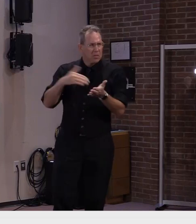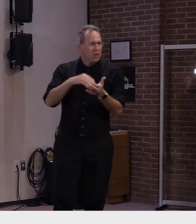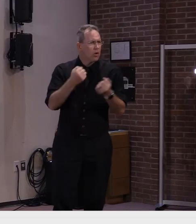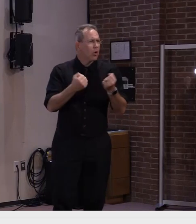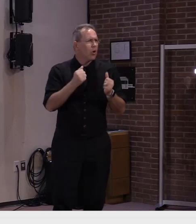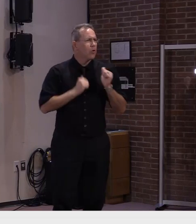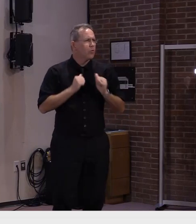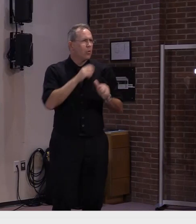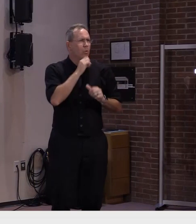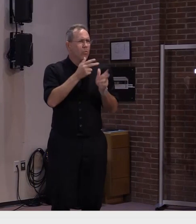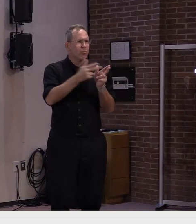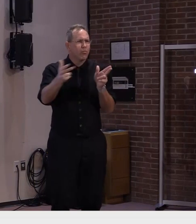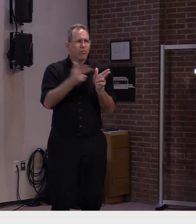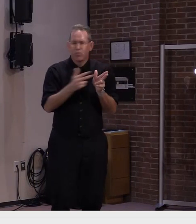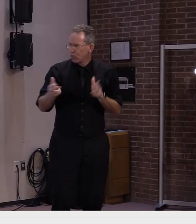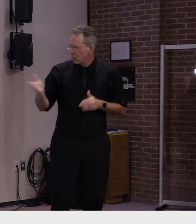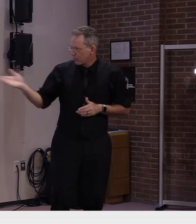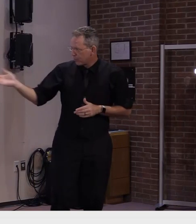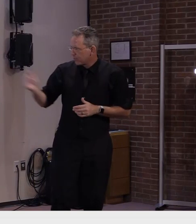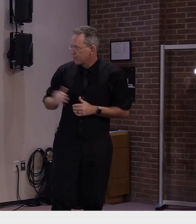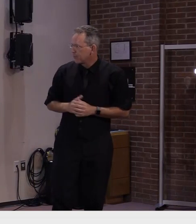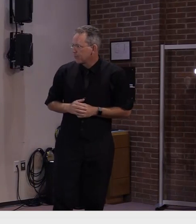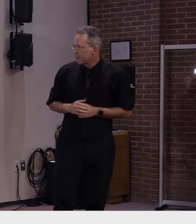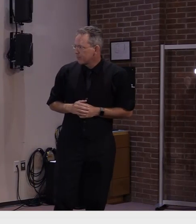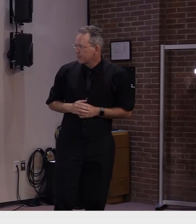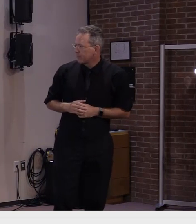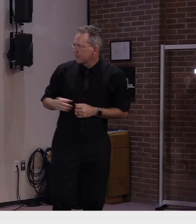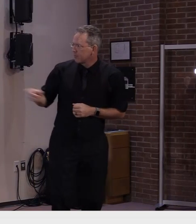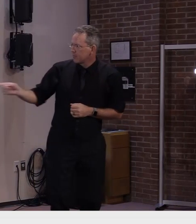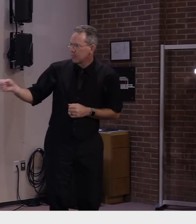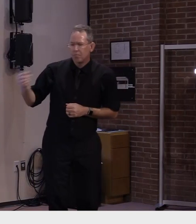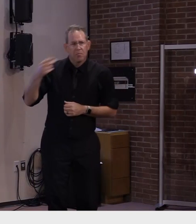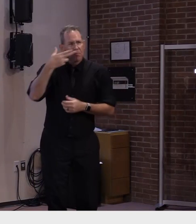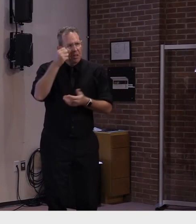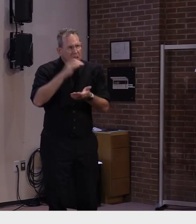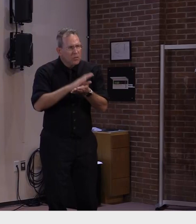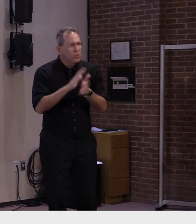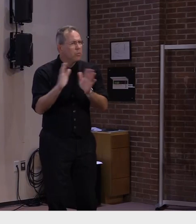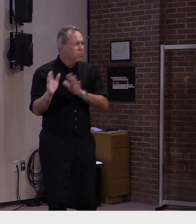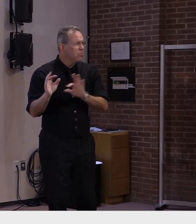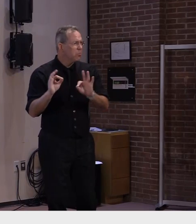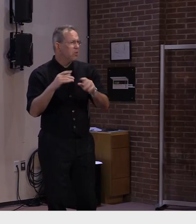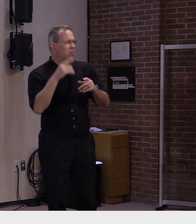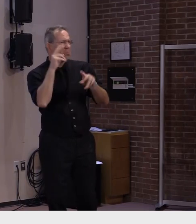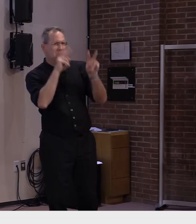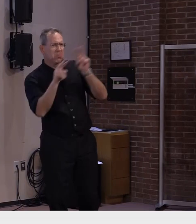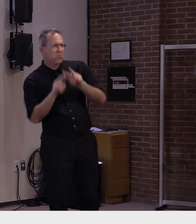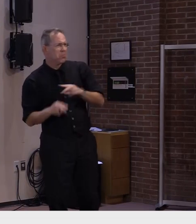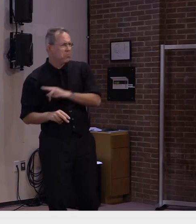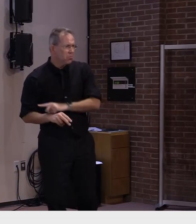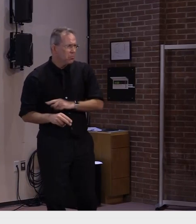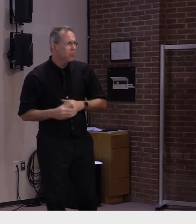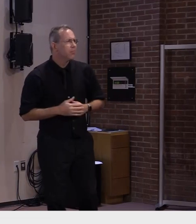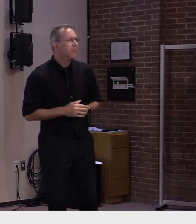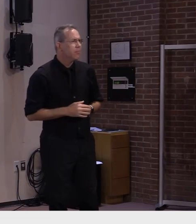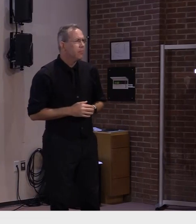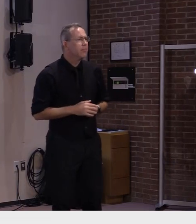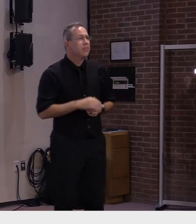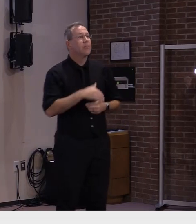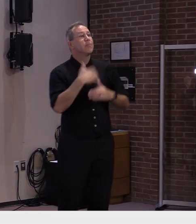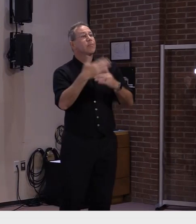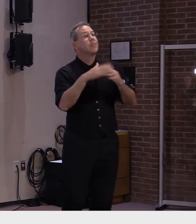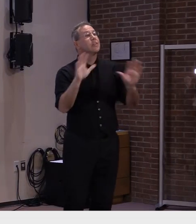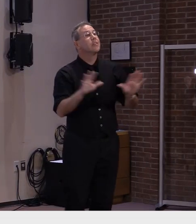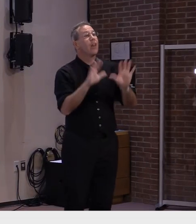in waterbury canaan high school in canaan the grand isle elementary school in grand isle on sunday spaulding high